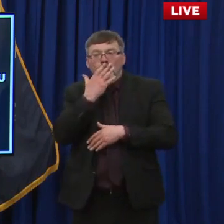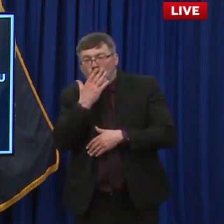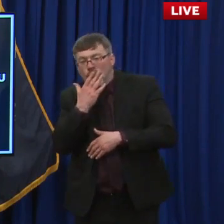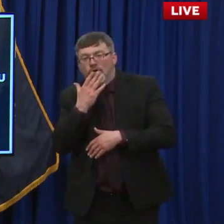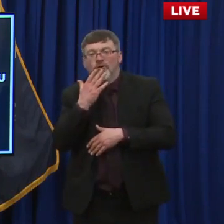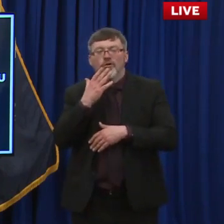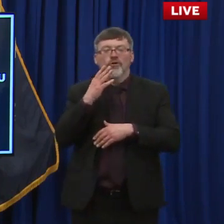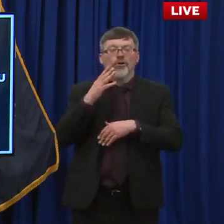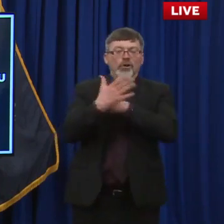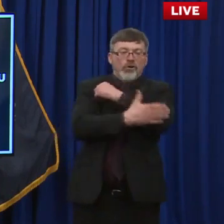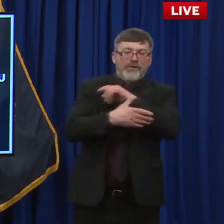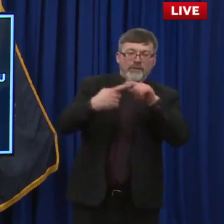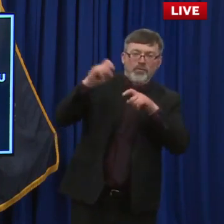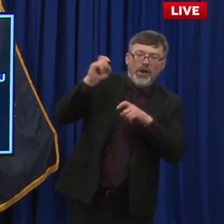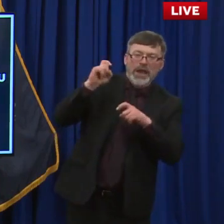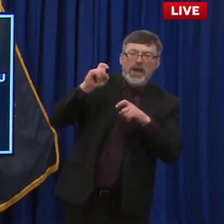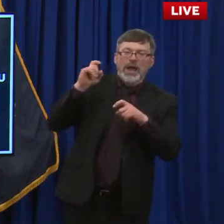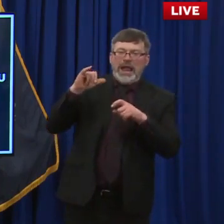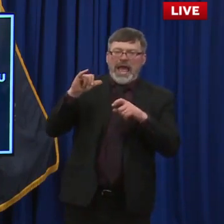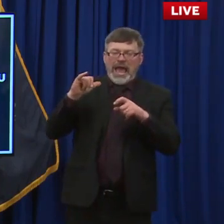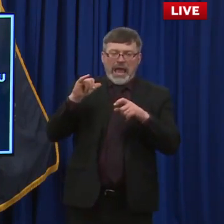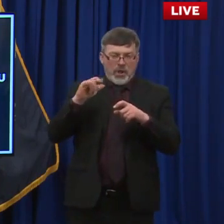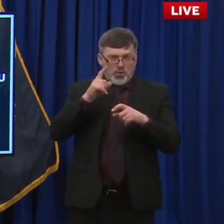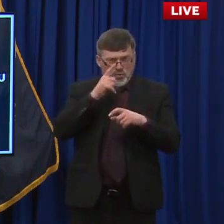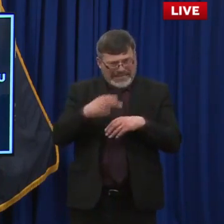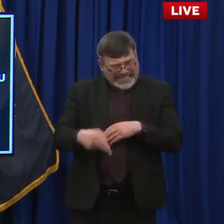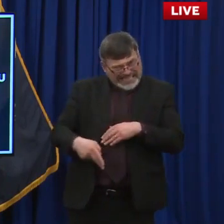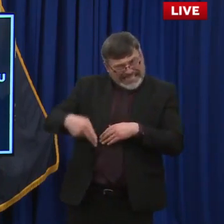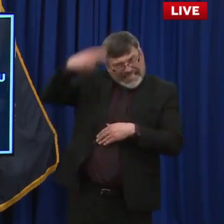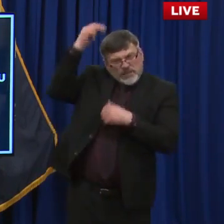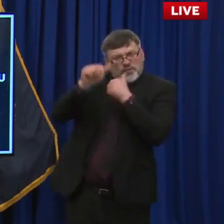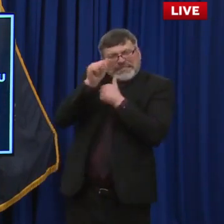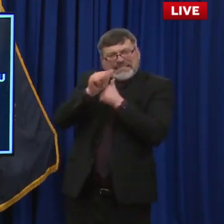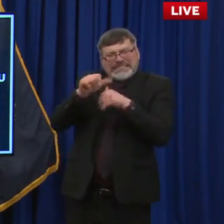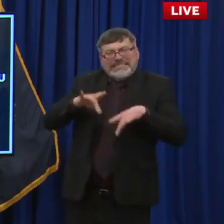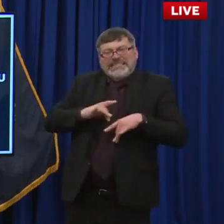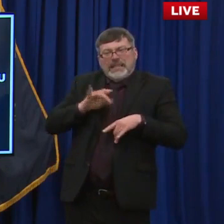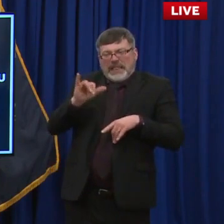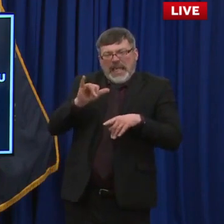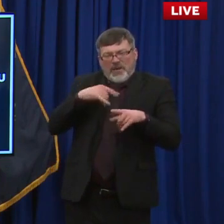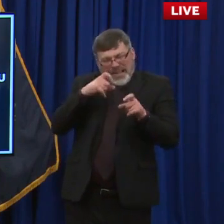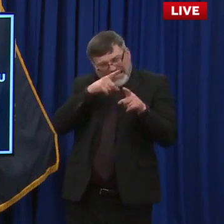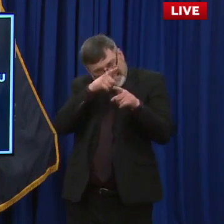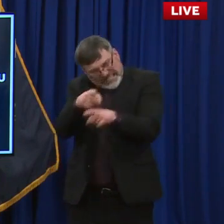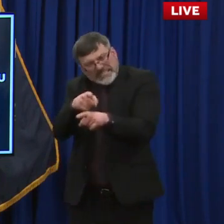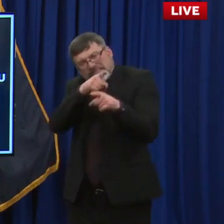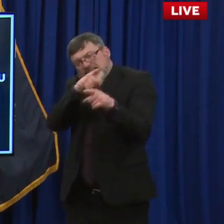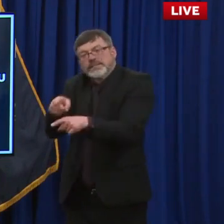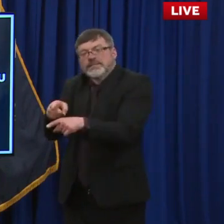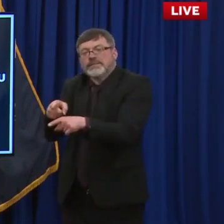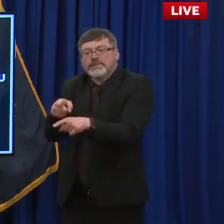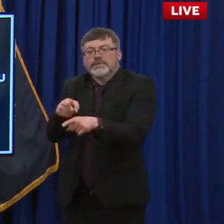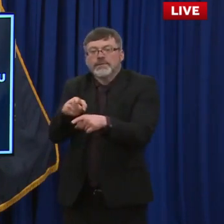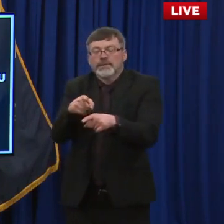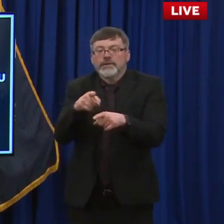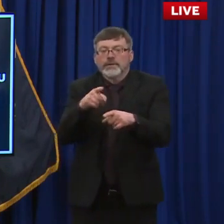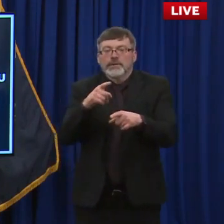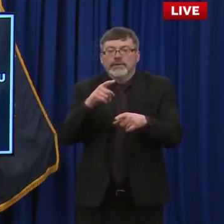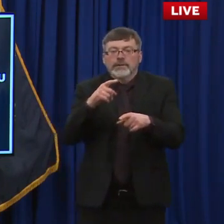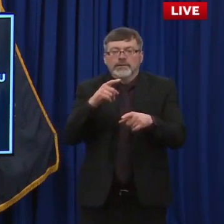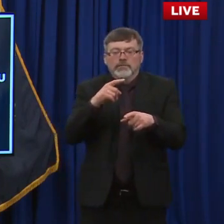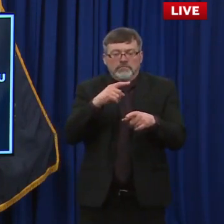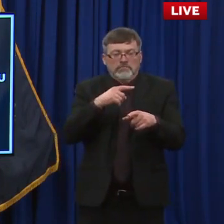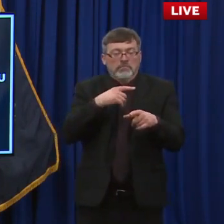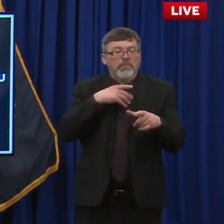to carry out vaccination events working with our partners to reach those vulnerable populations. So that CDC